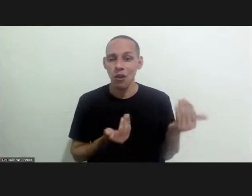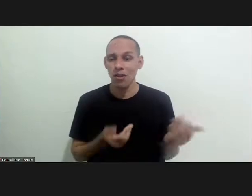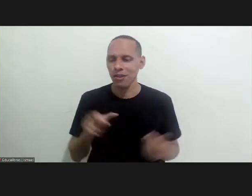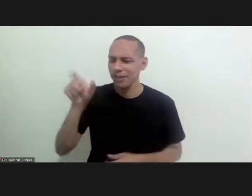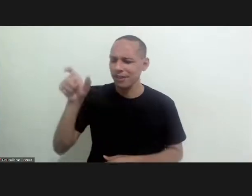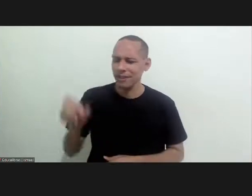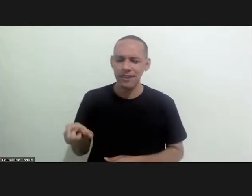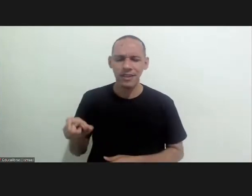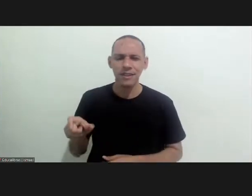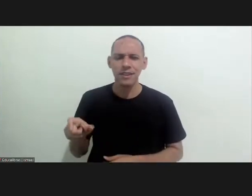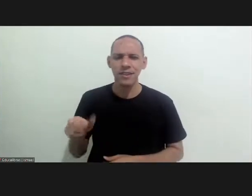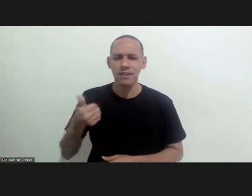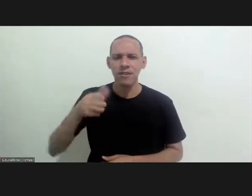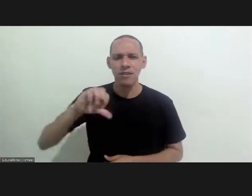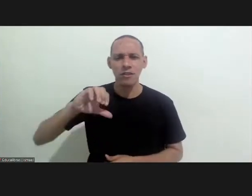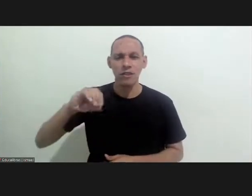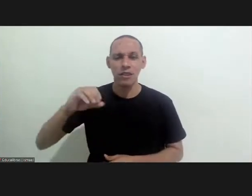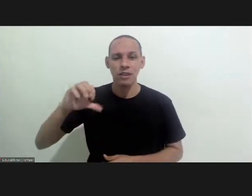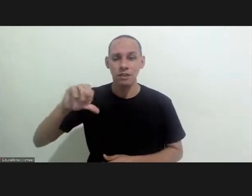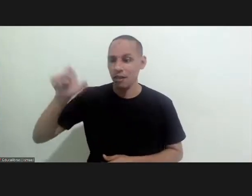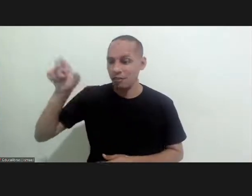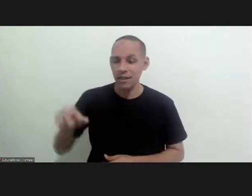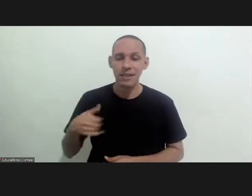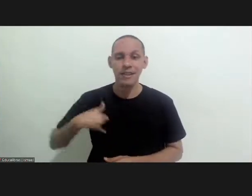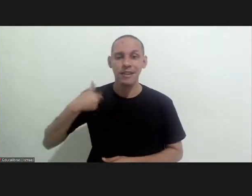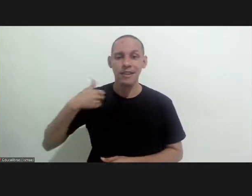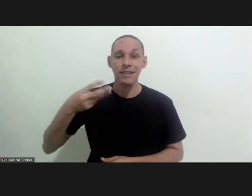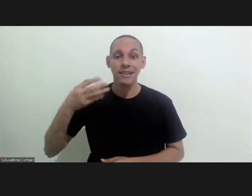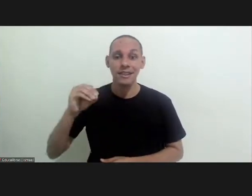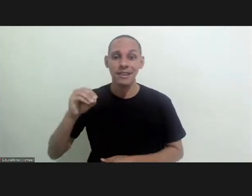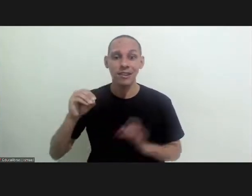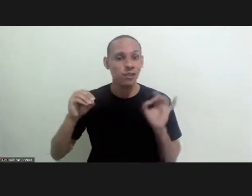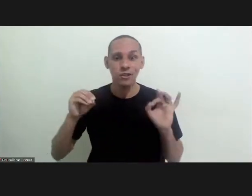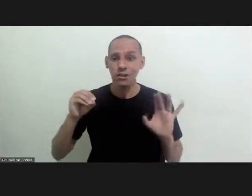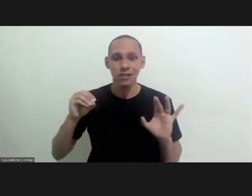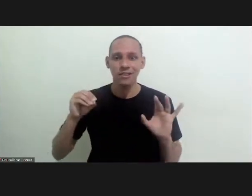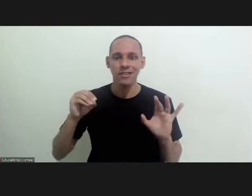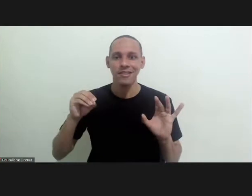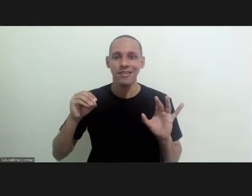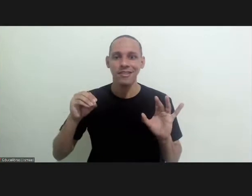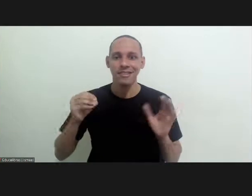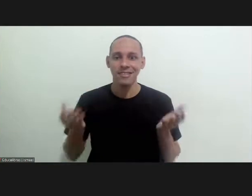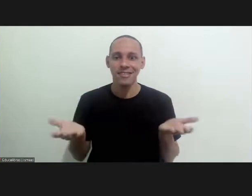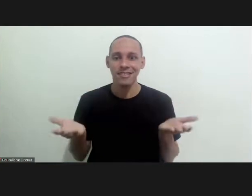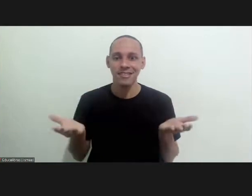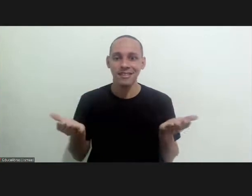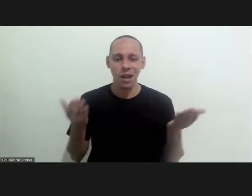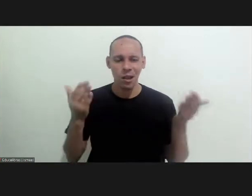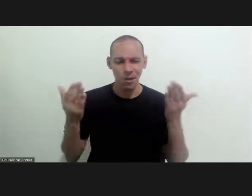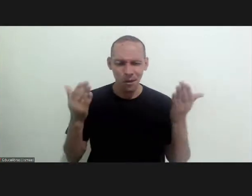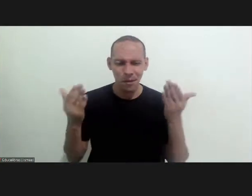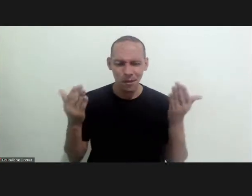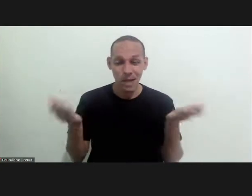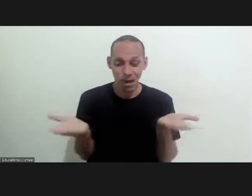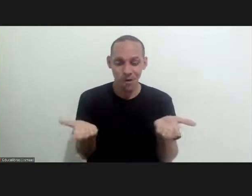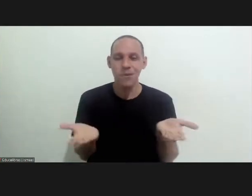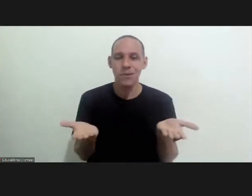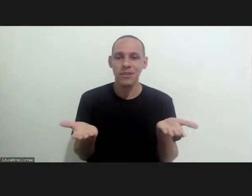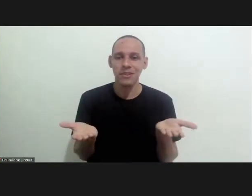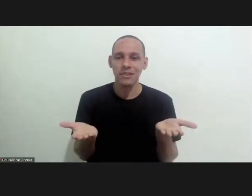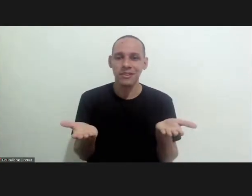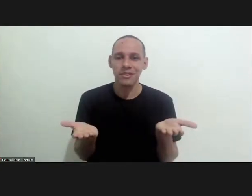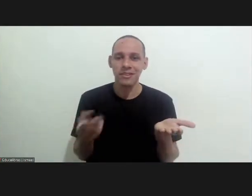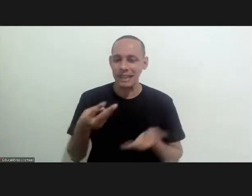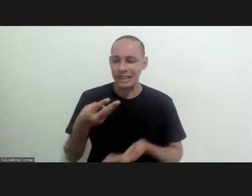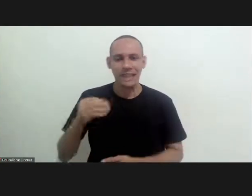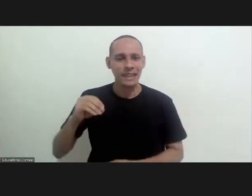remember that carlos chagas in 1909 was only 30 years old if we compare that to the current